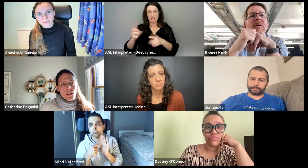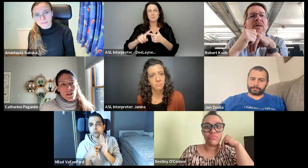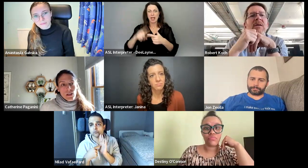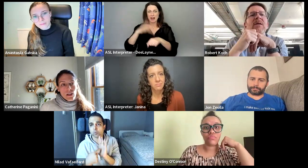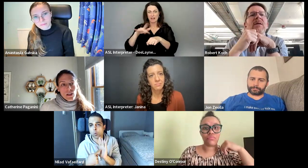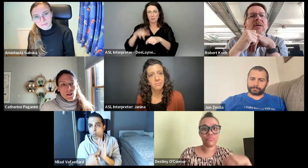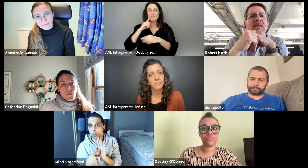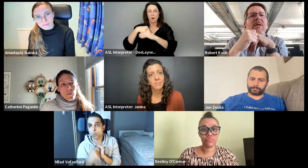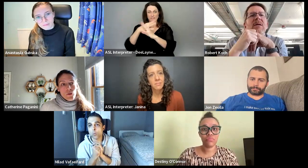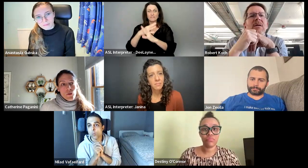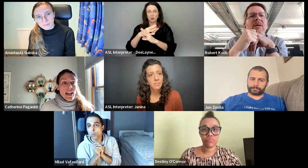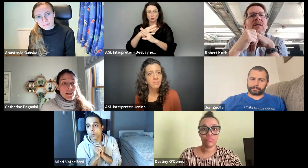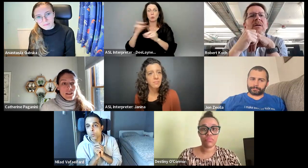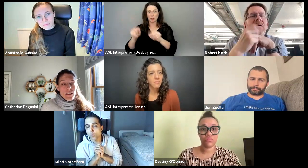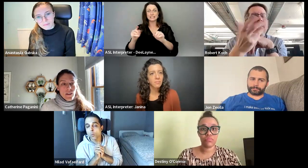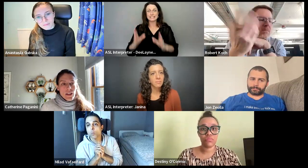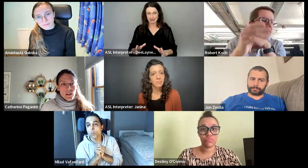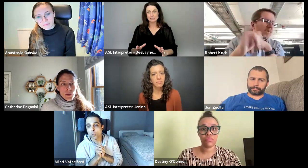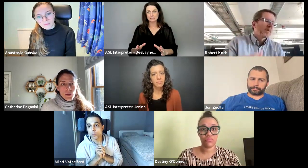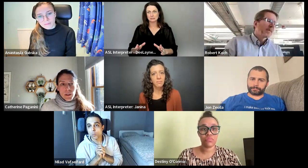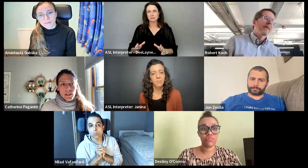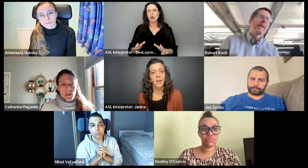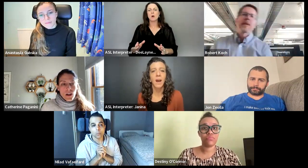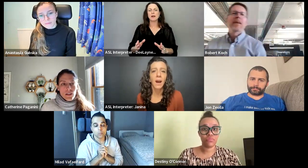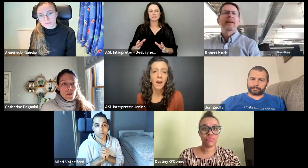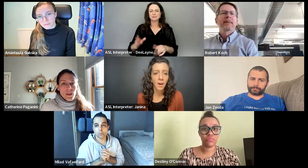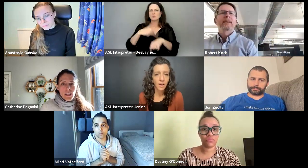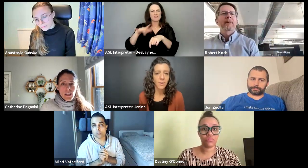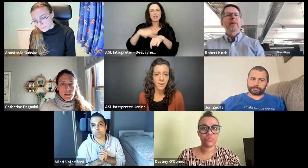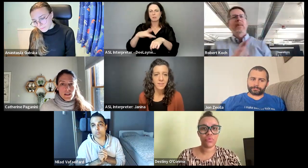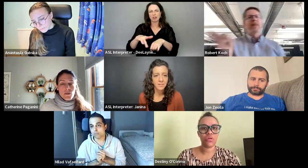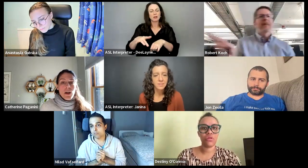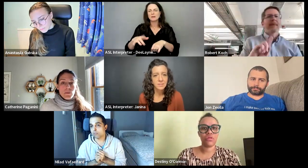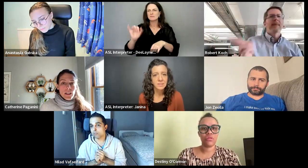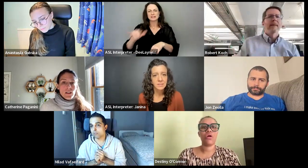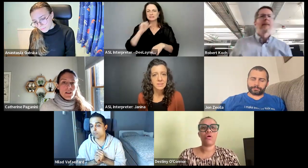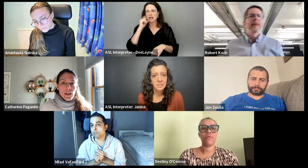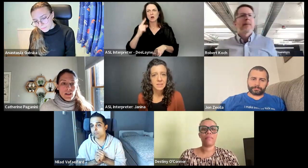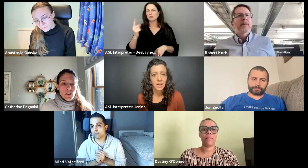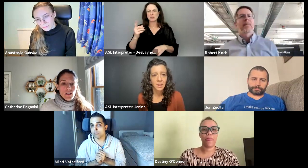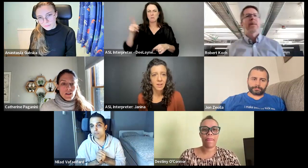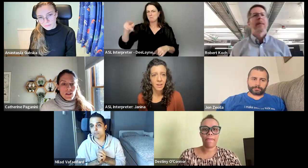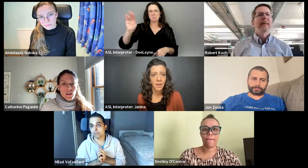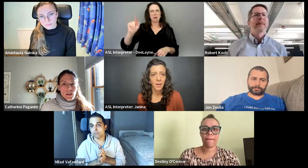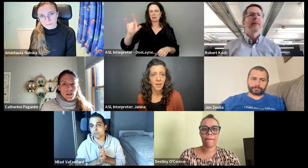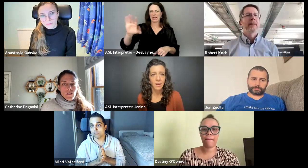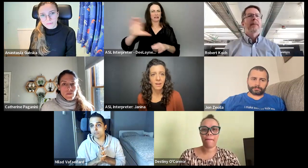Um, so that is available, but it's not something that is public. Yeah.